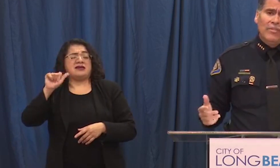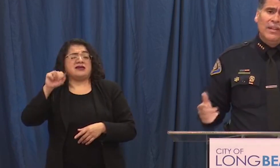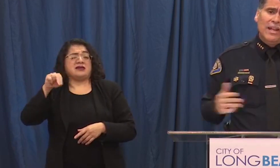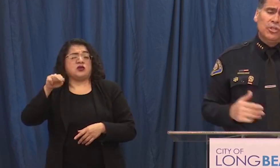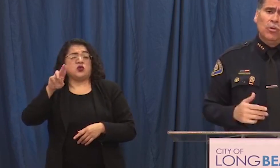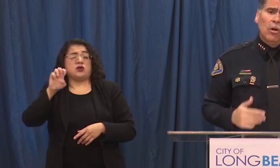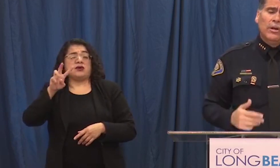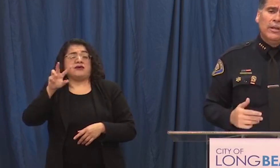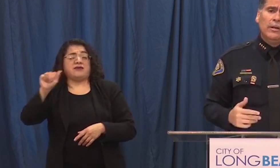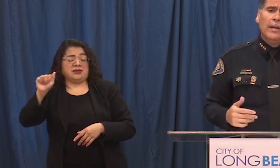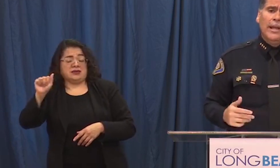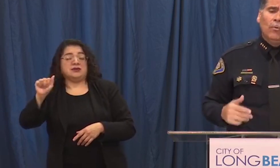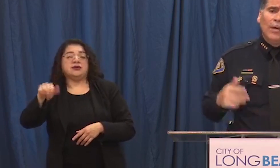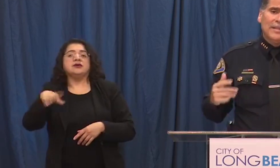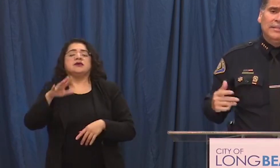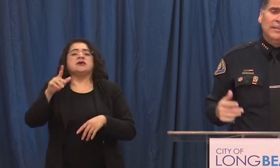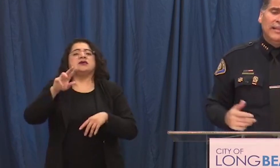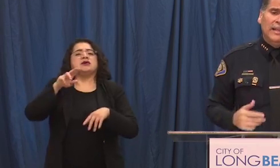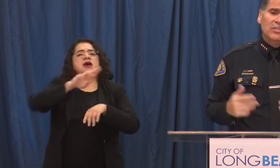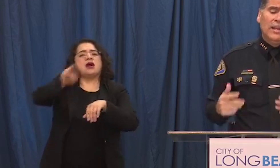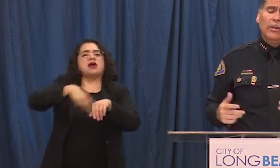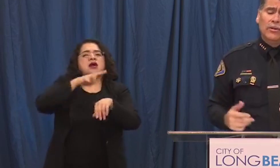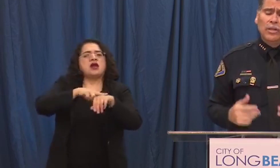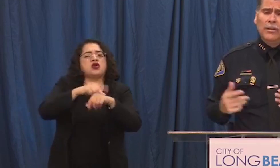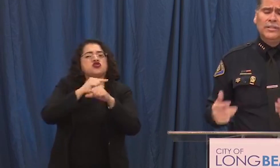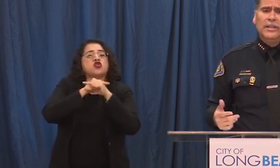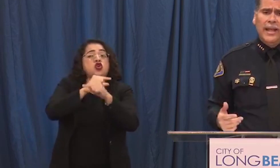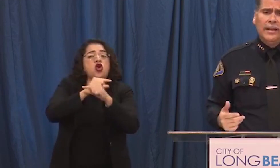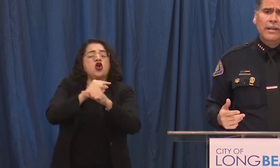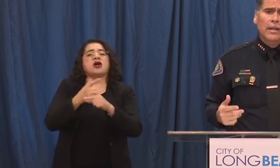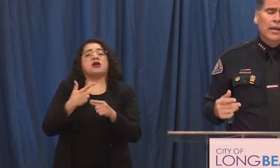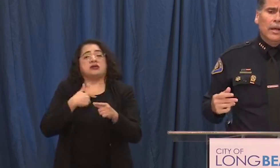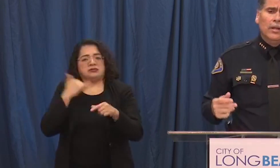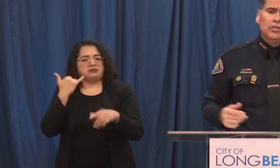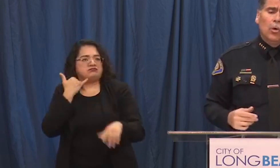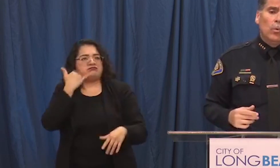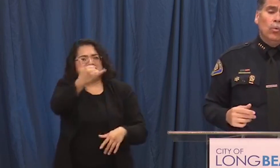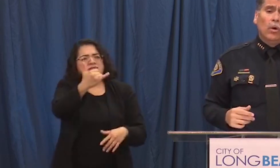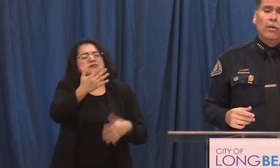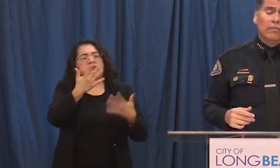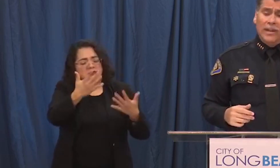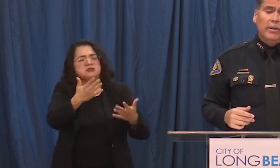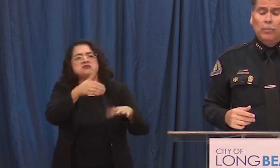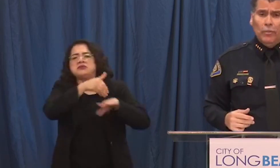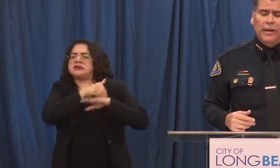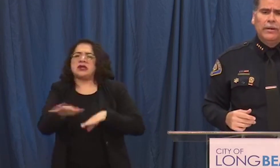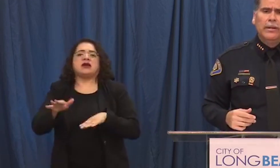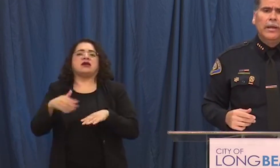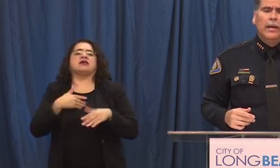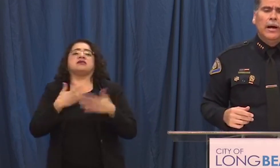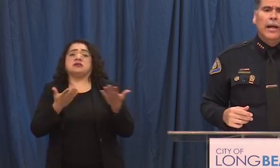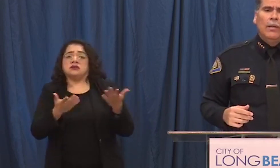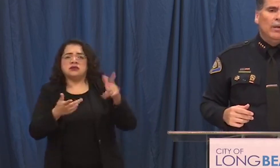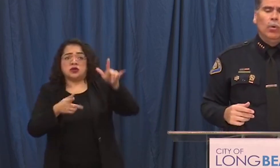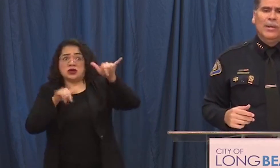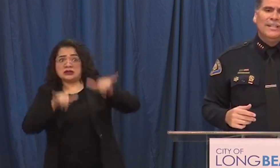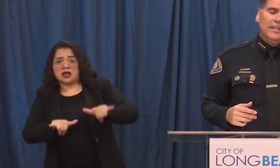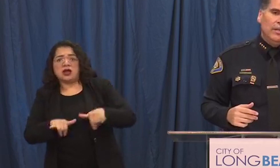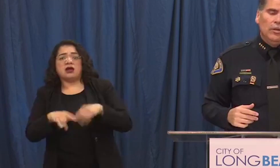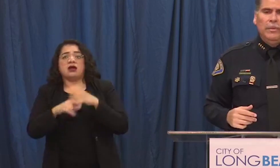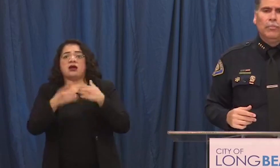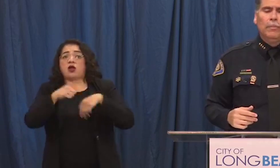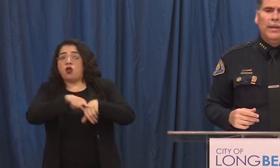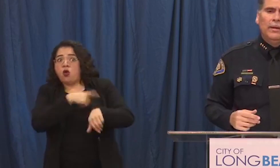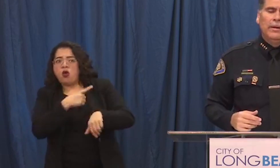mention we have the National Guard here and we're asking that they could stay here as long as they can uh so we were very prepared uh and we will